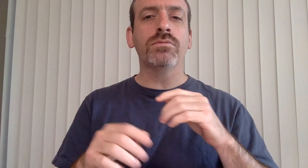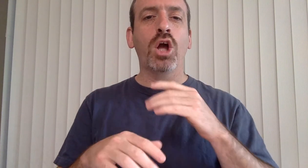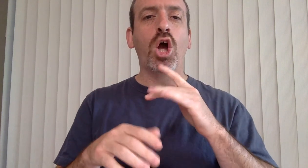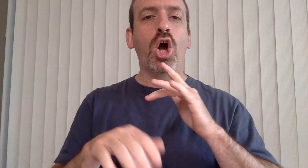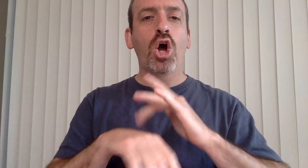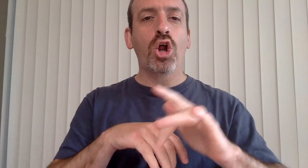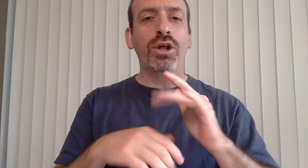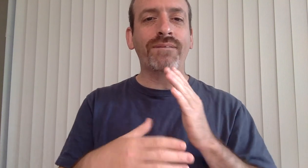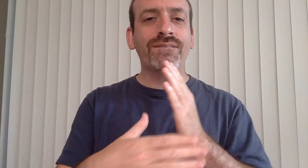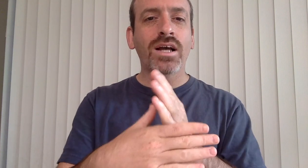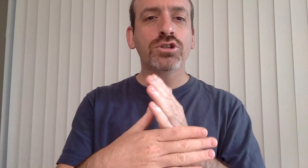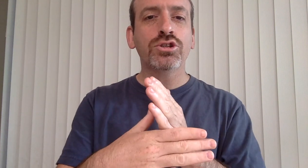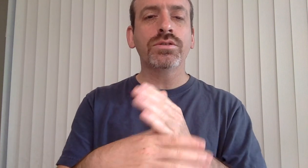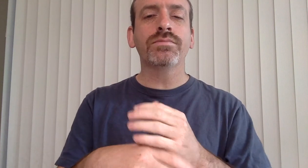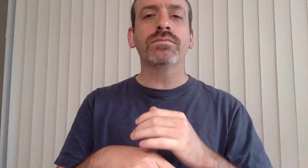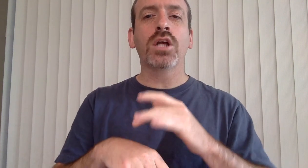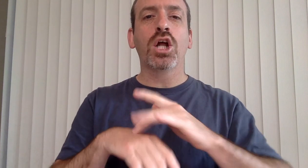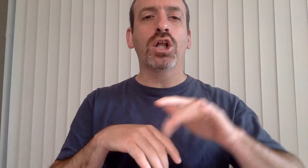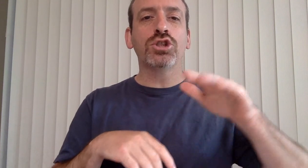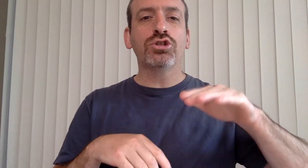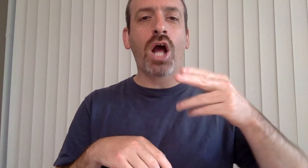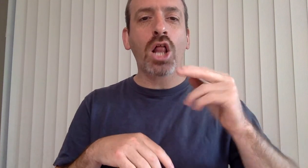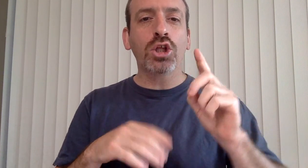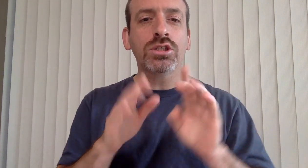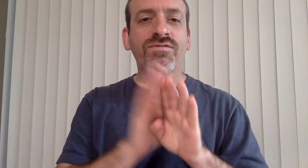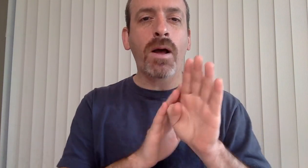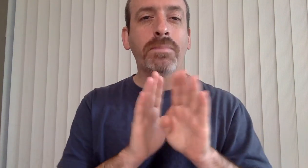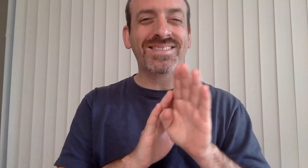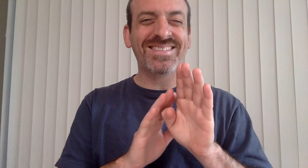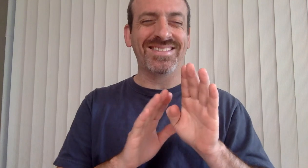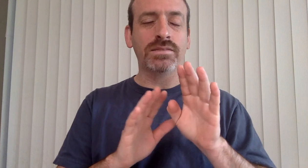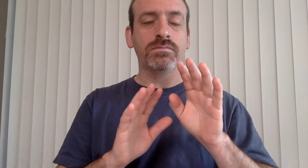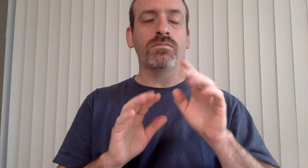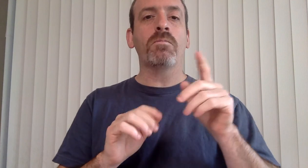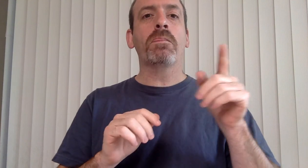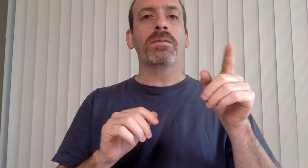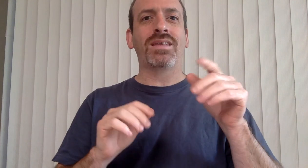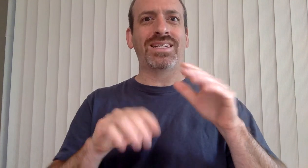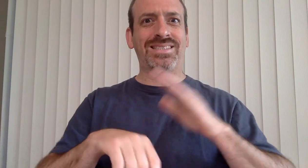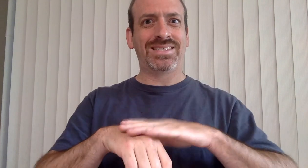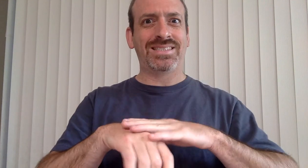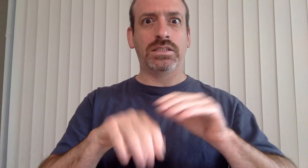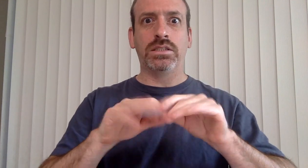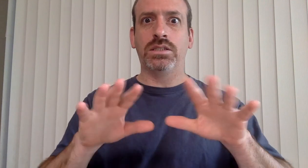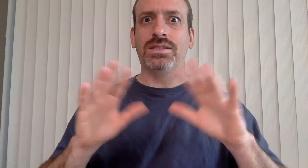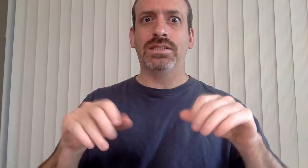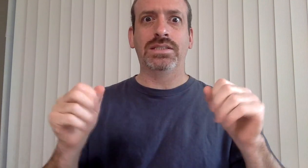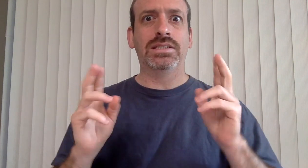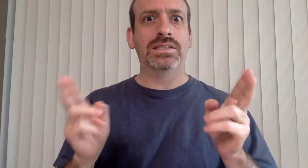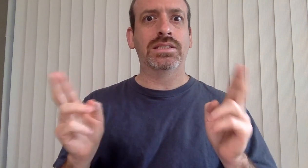I lost you. You pee! Don't get cold, you're at five without me. For real, you pee.